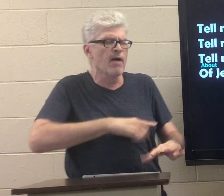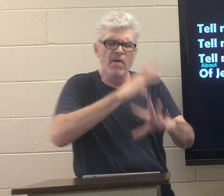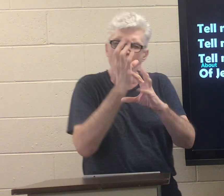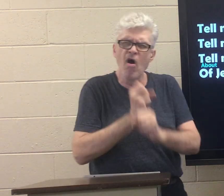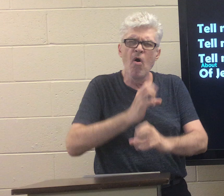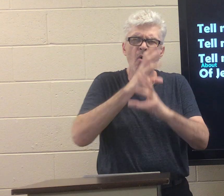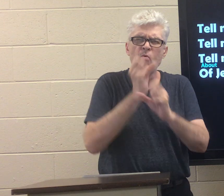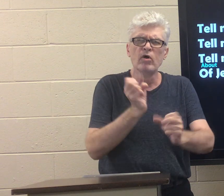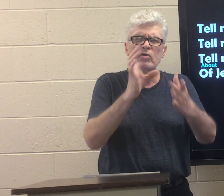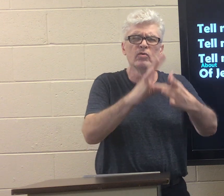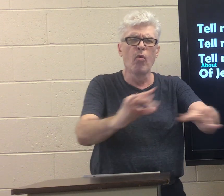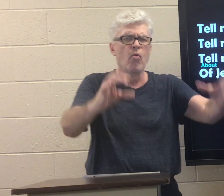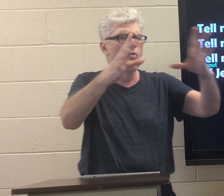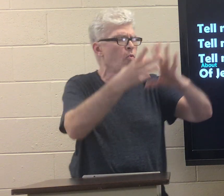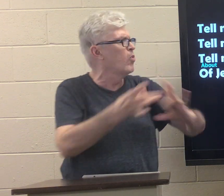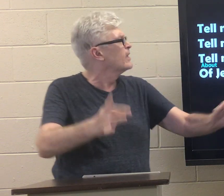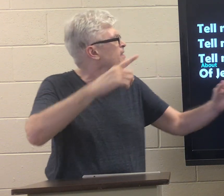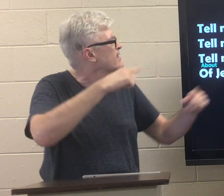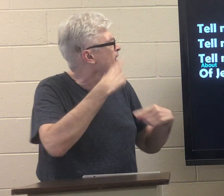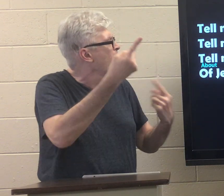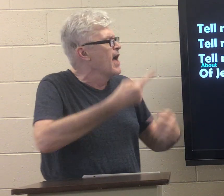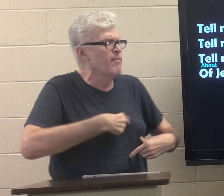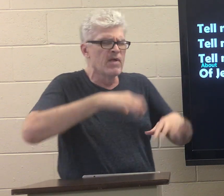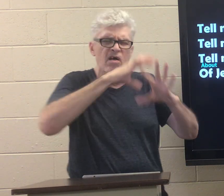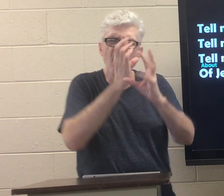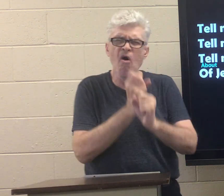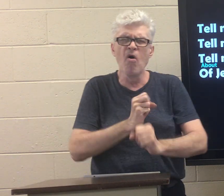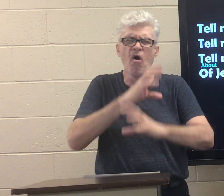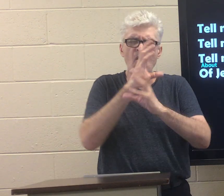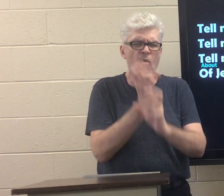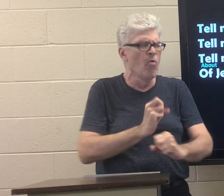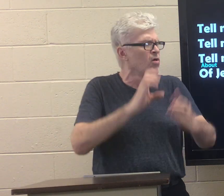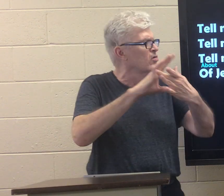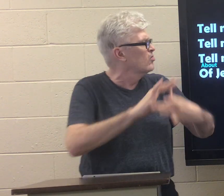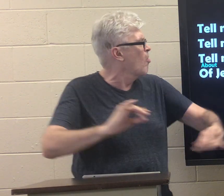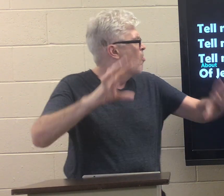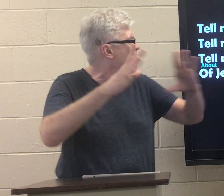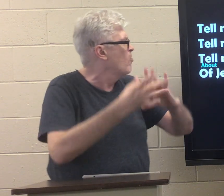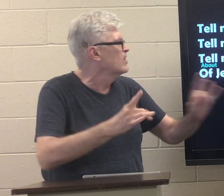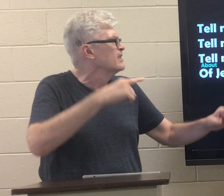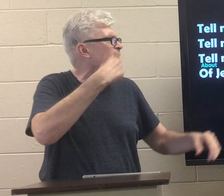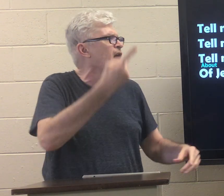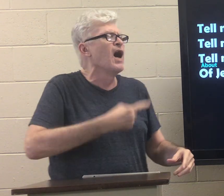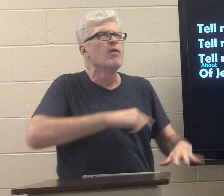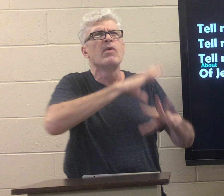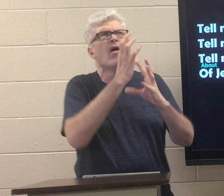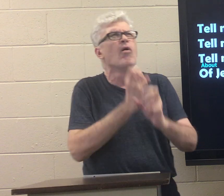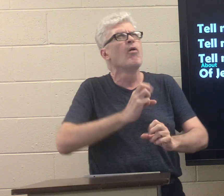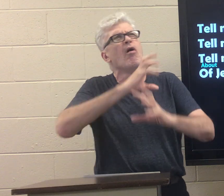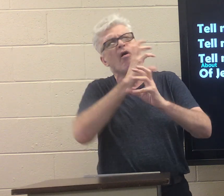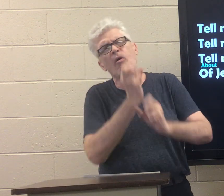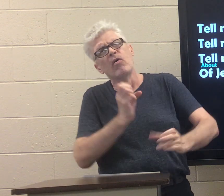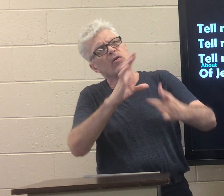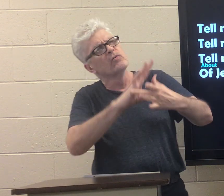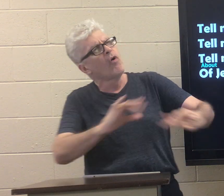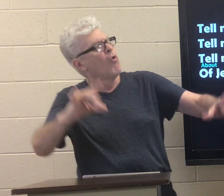Tell me the old, old story, tell me the old, old story, tell me the old, old